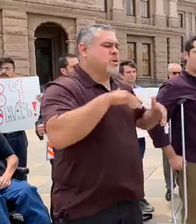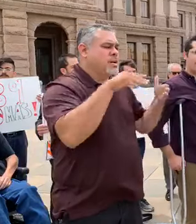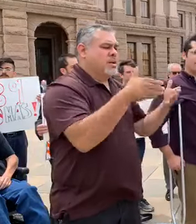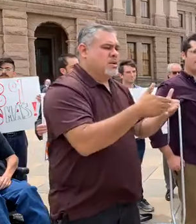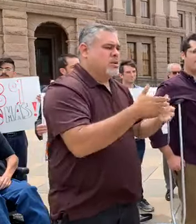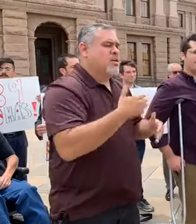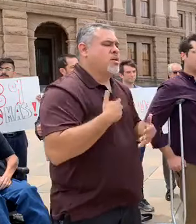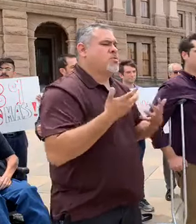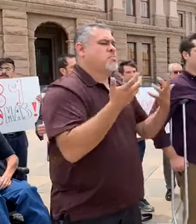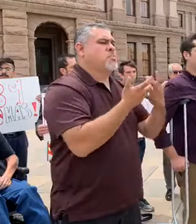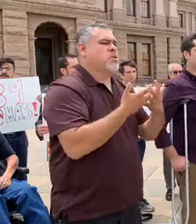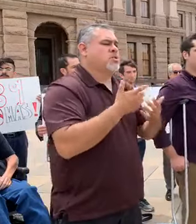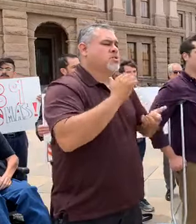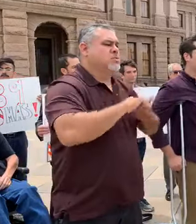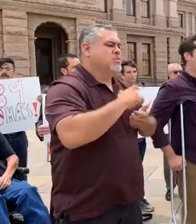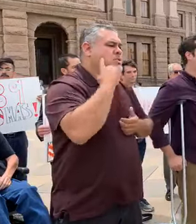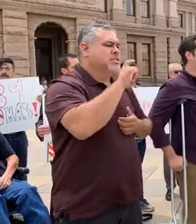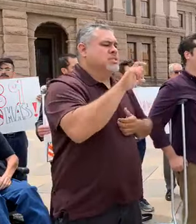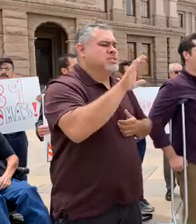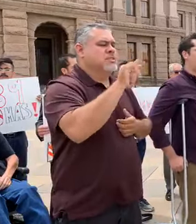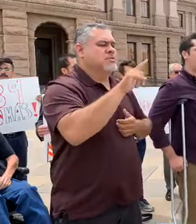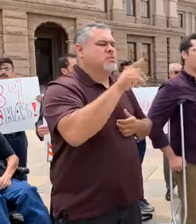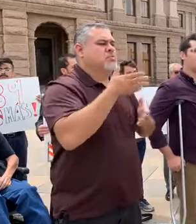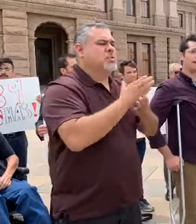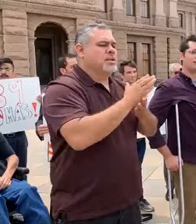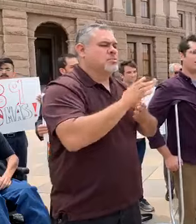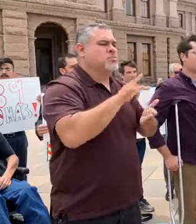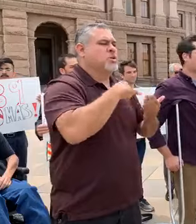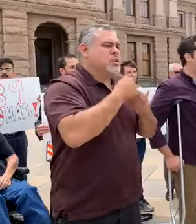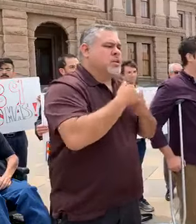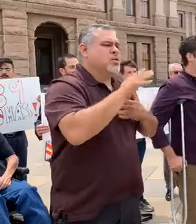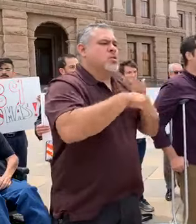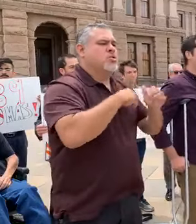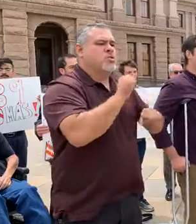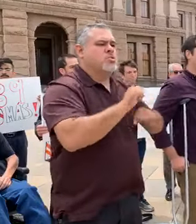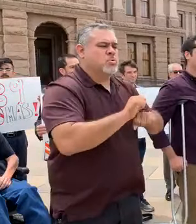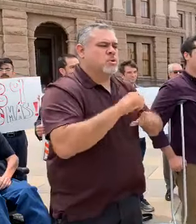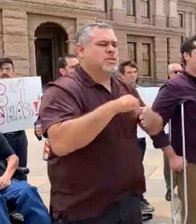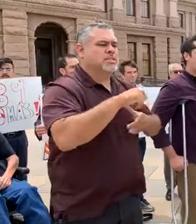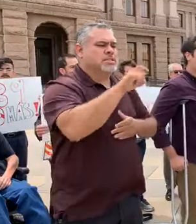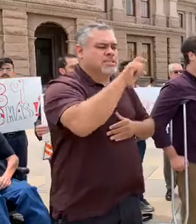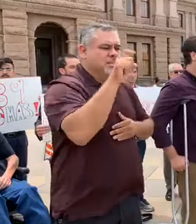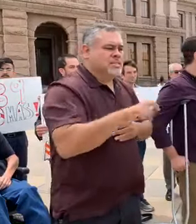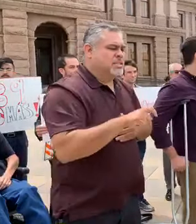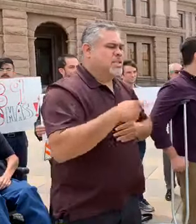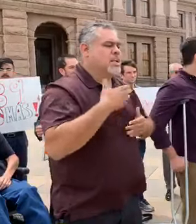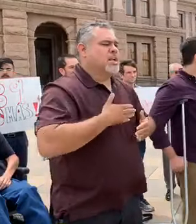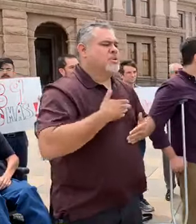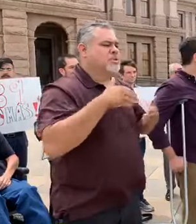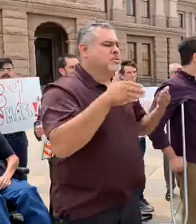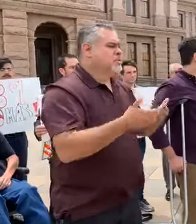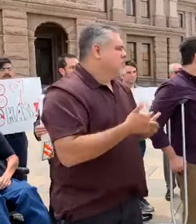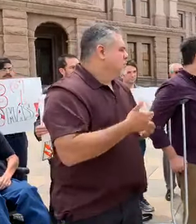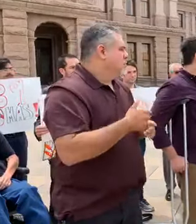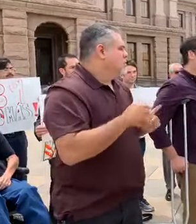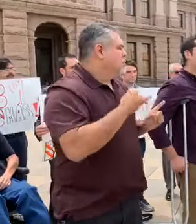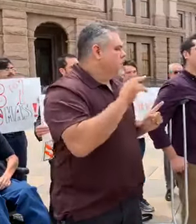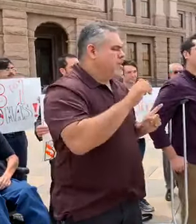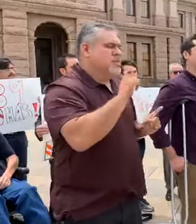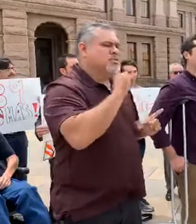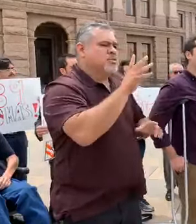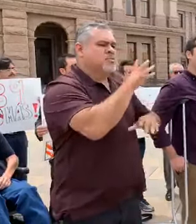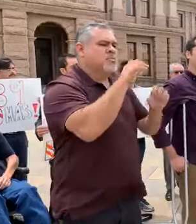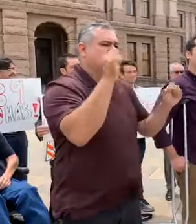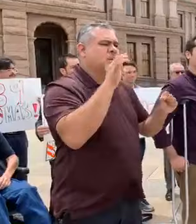our great partner for the Texas Civil Rights Project and for all the work in civic engagement in Texas. Happy to introduce Grace Chimane who is the president